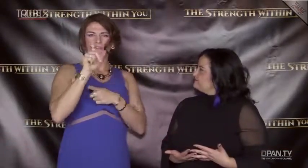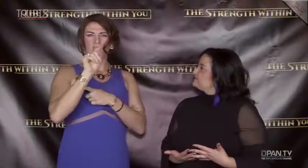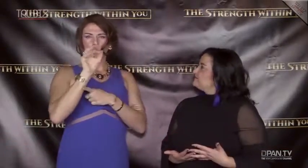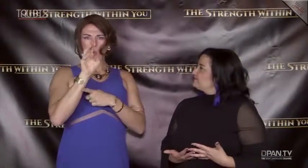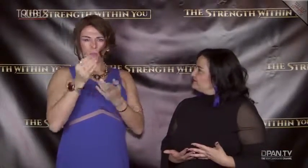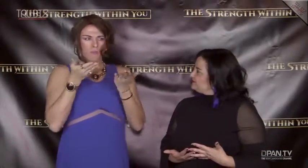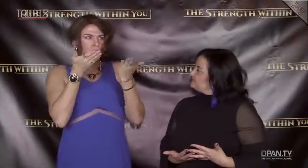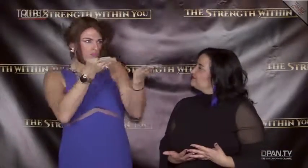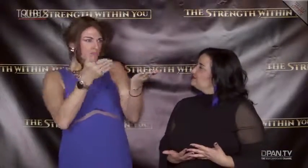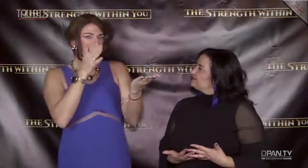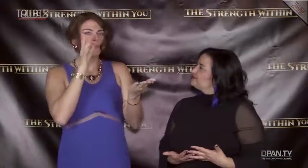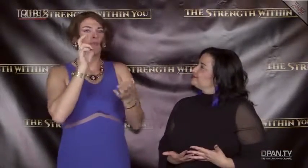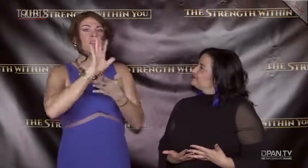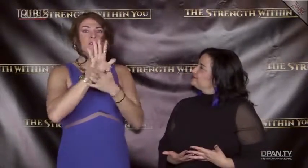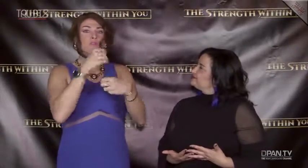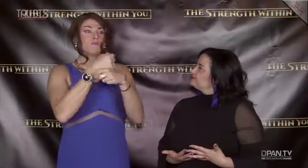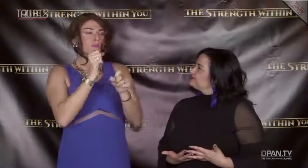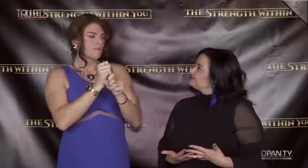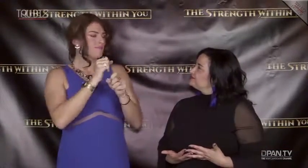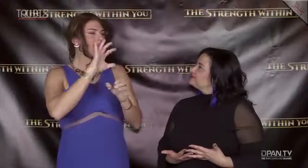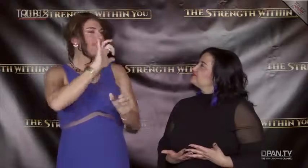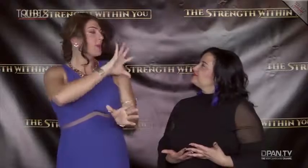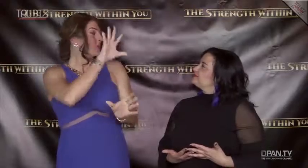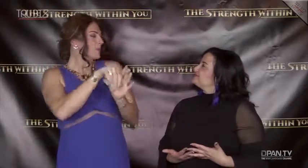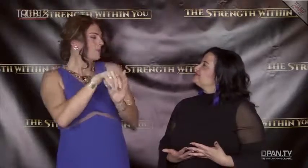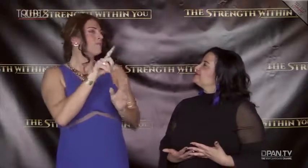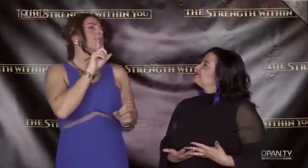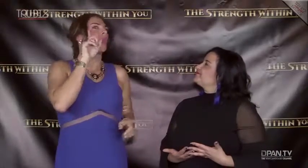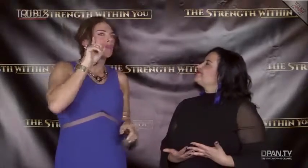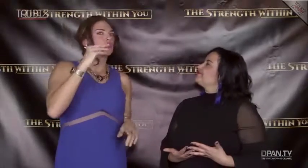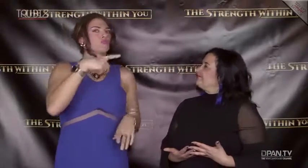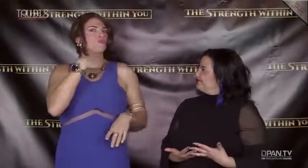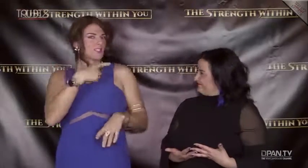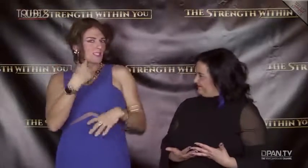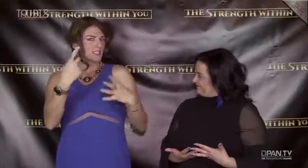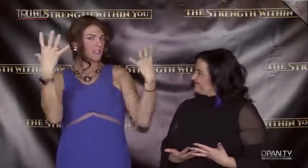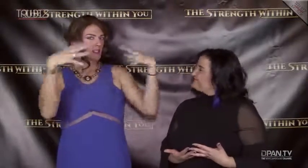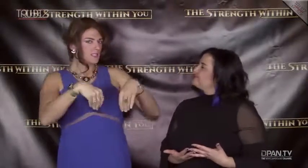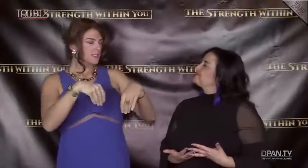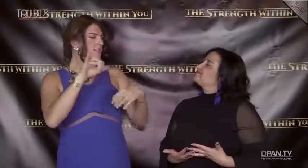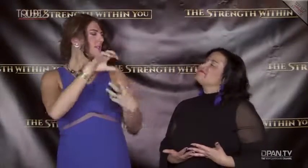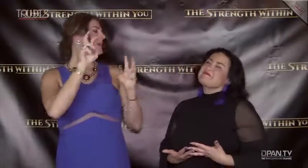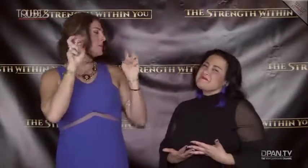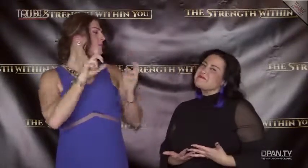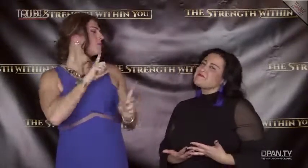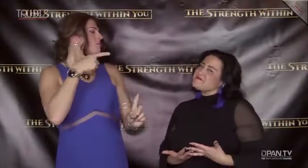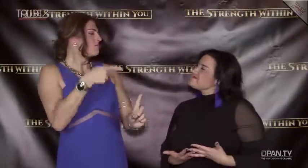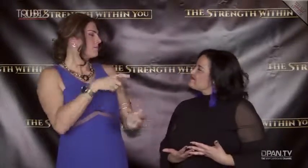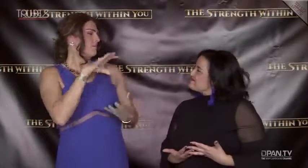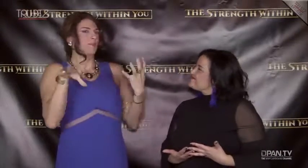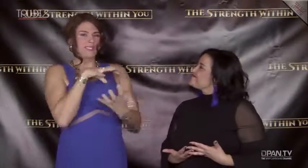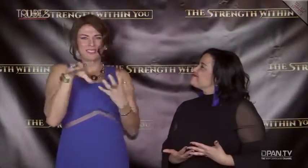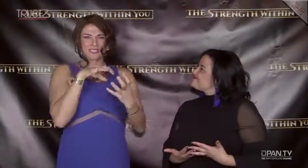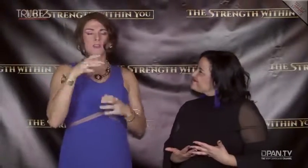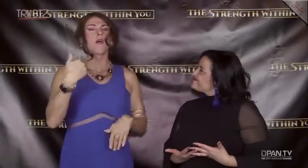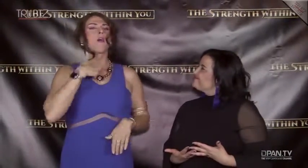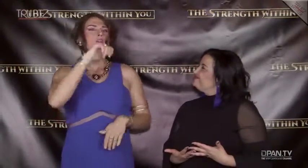there's a stronger focus on creating a platform for filmmakers who are Deaf and hearing working together. It's a mixed bag this time. Other